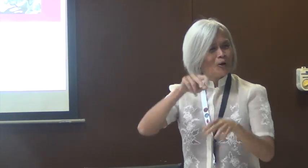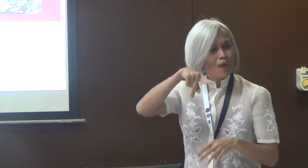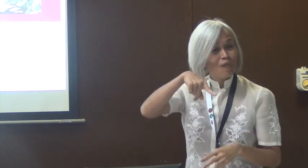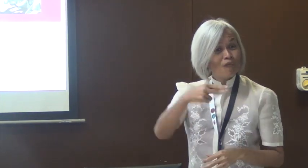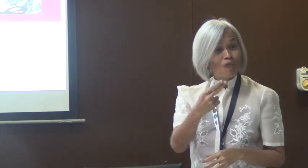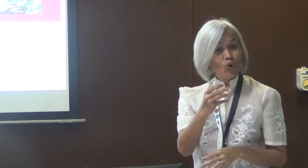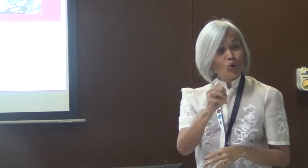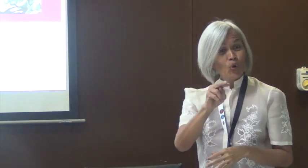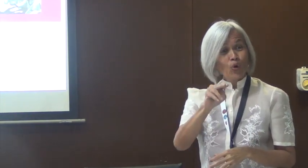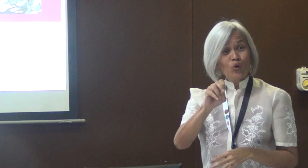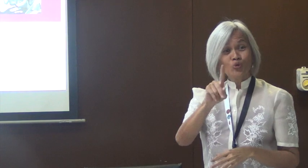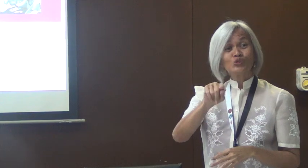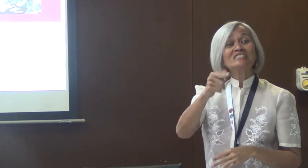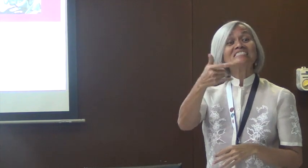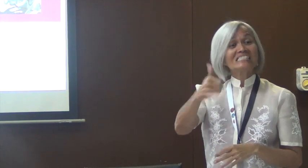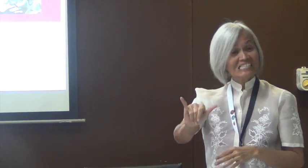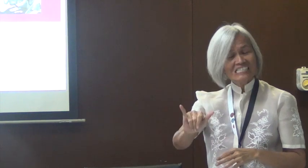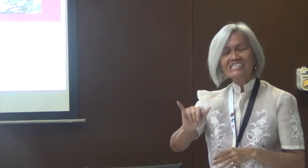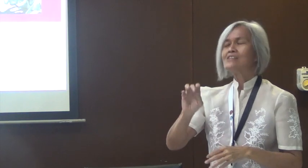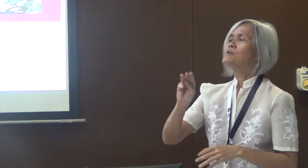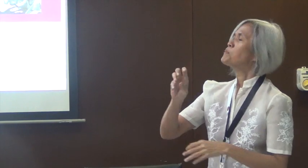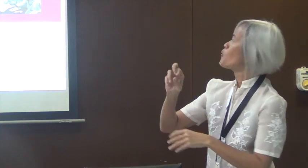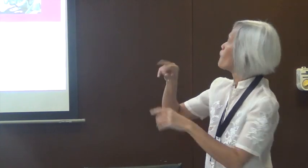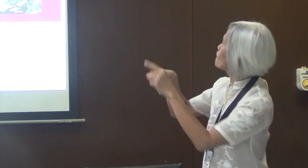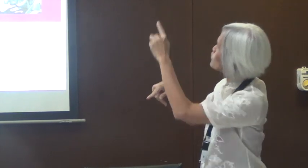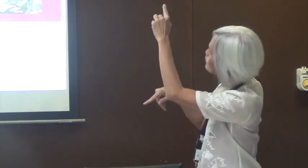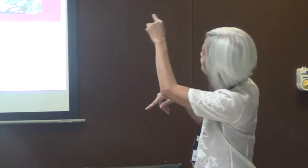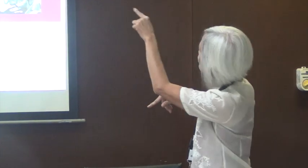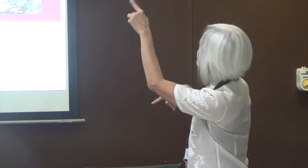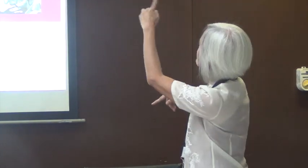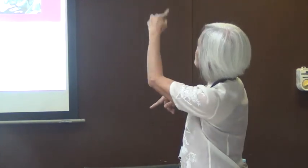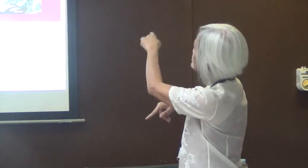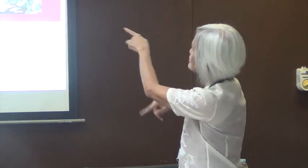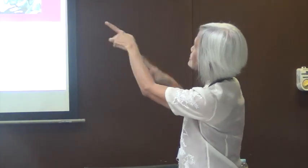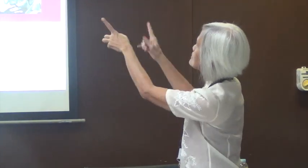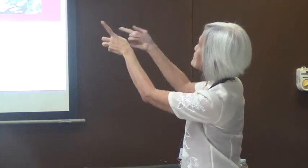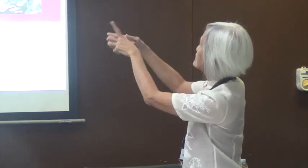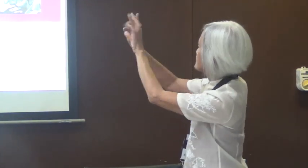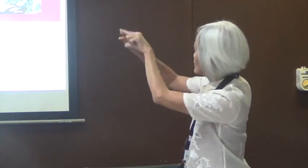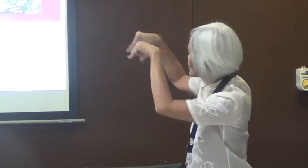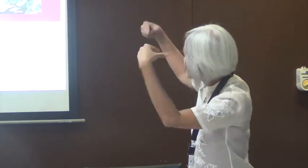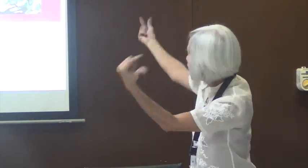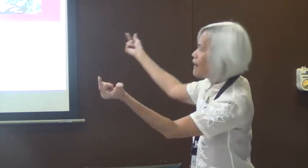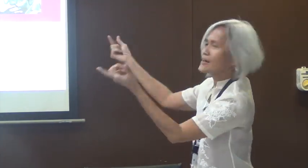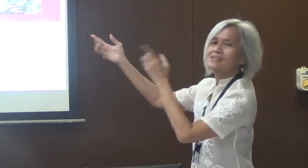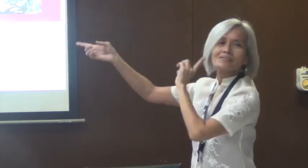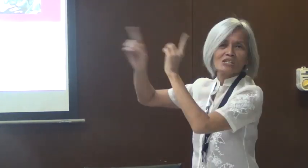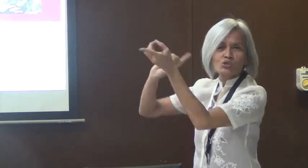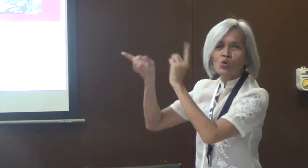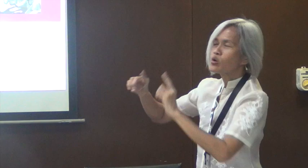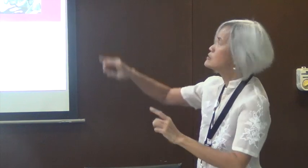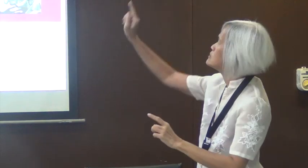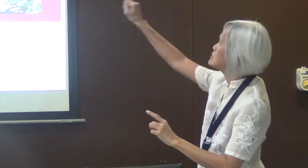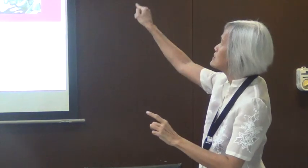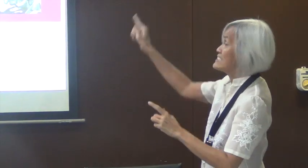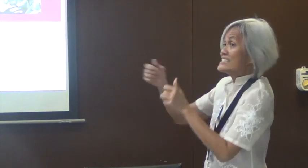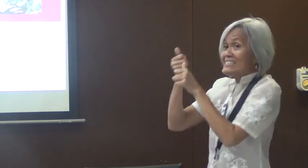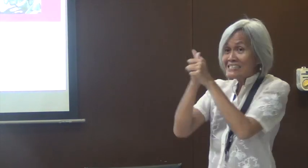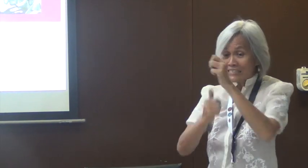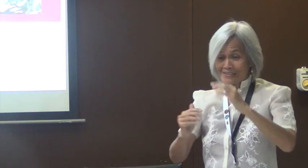they talked about phonology earlier, so we've studied that. We've looked at grammar. We've